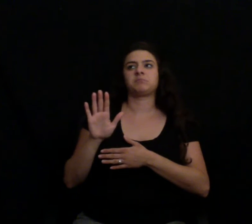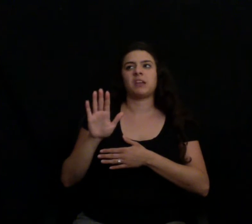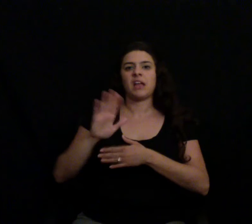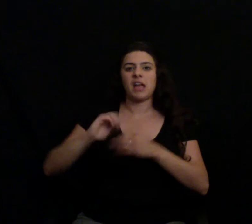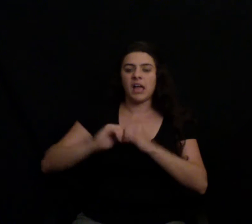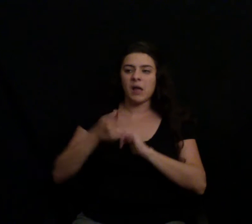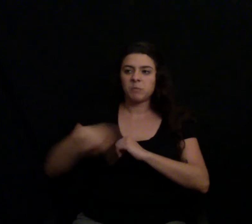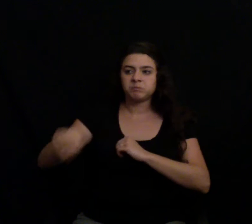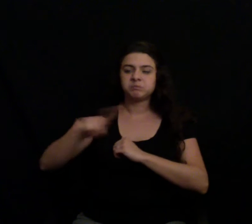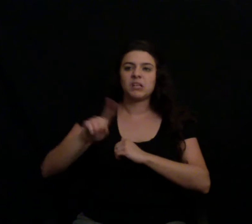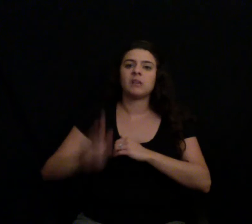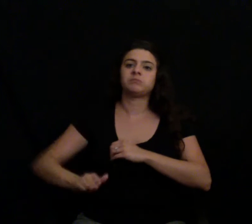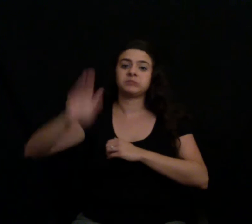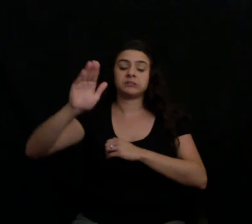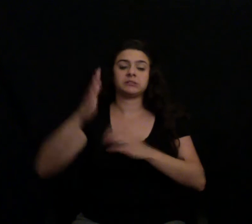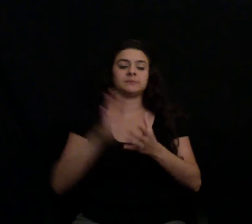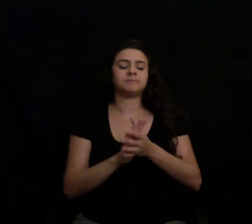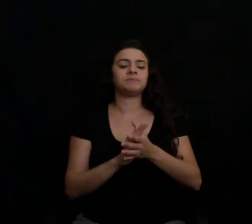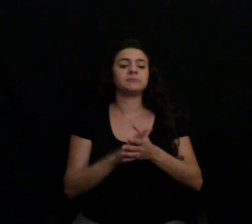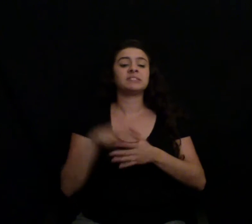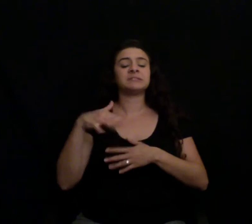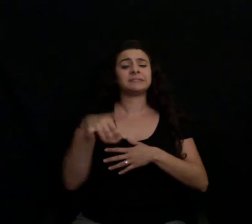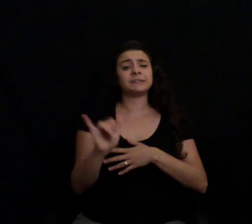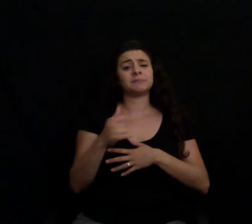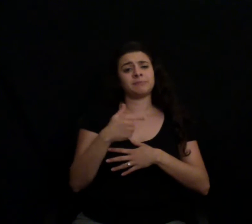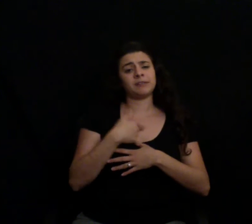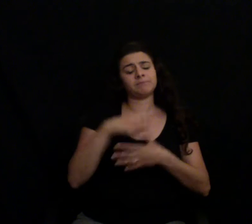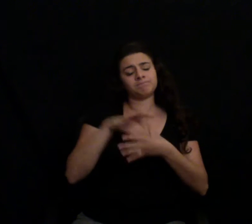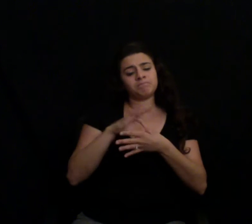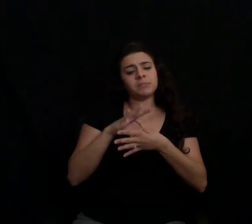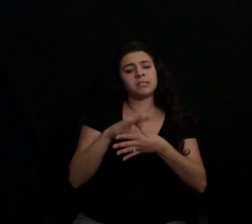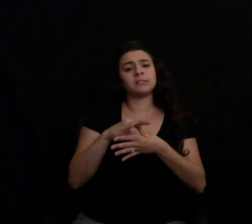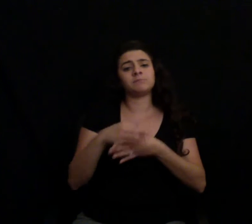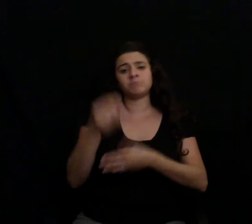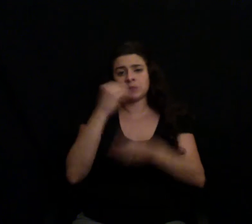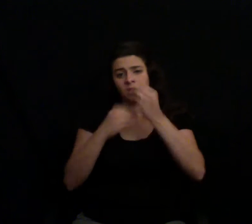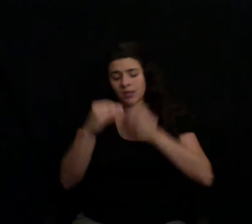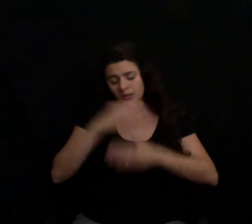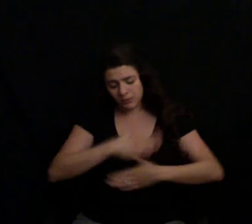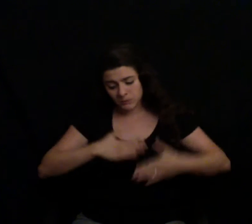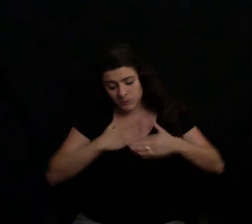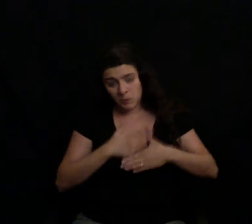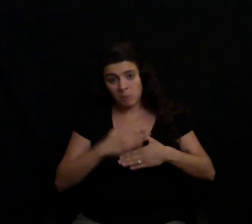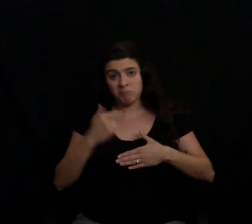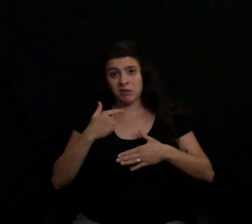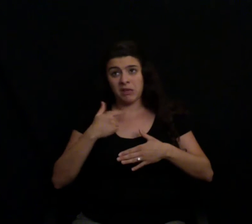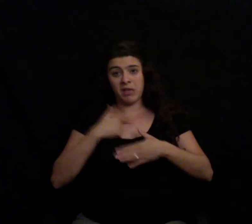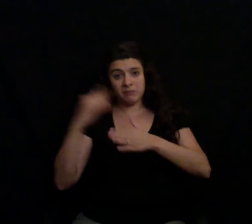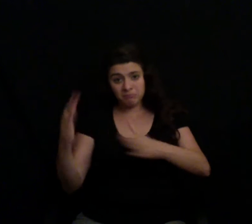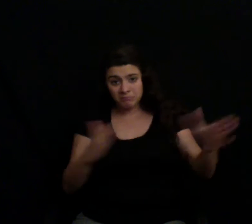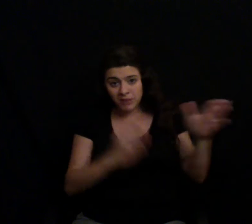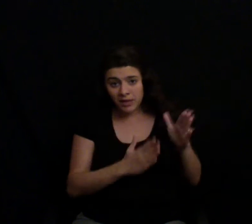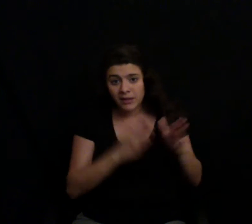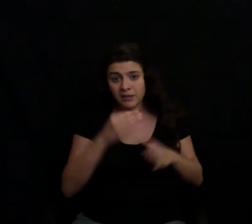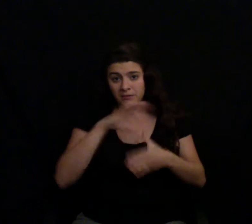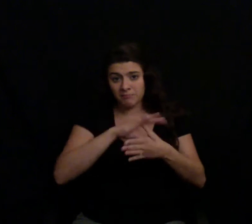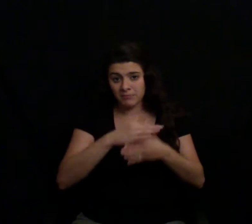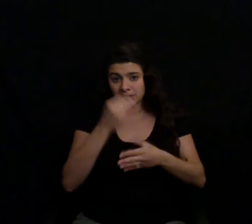Now, I myself still enjoy eating meat, and I don't really ever plan to stop. But in the last few